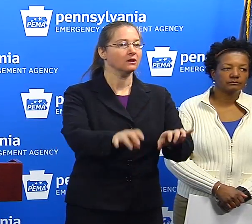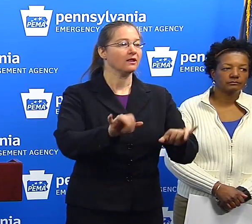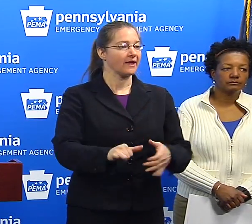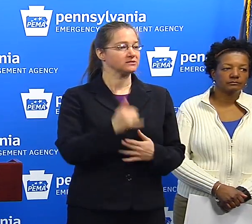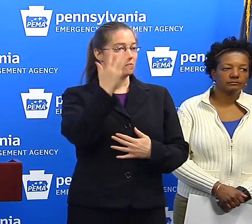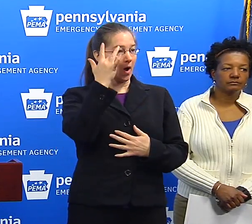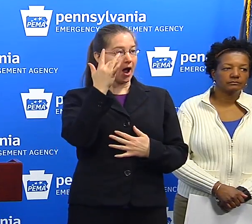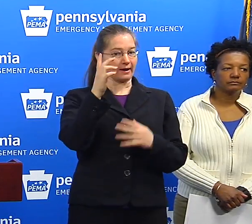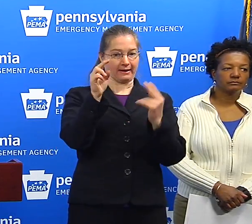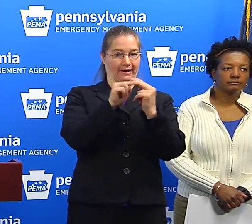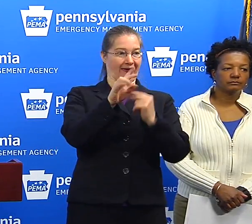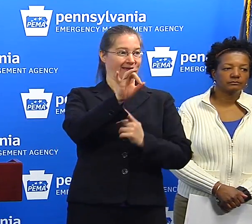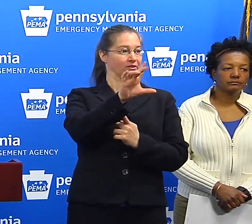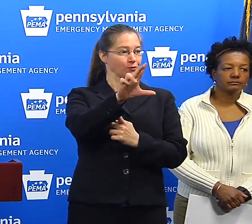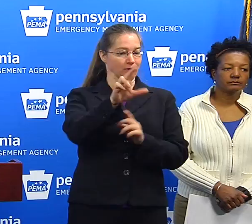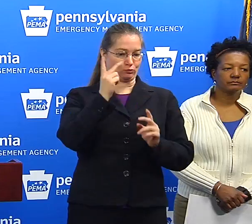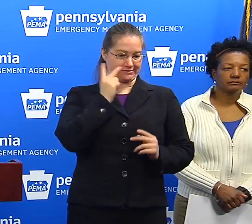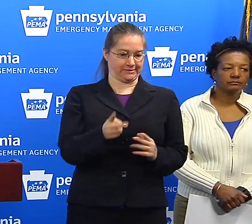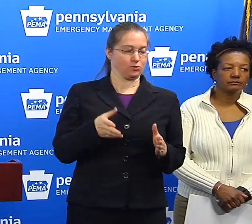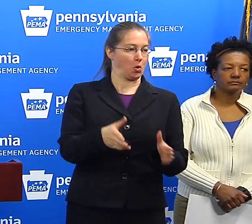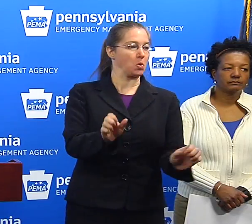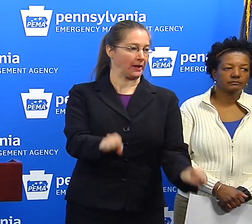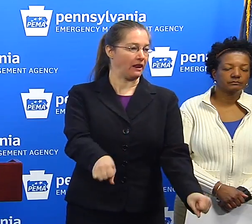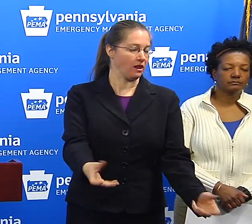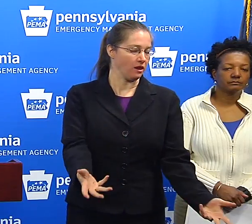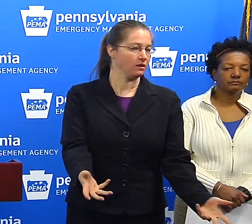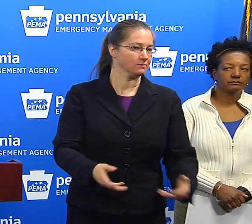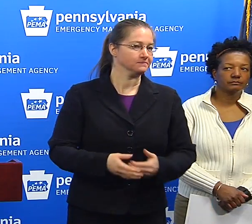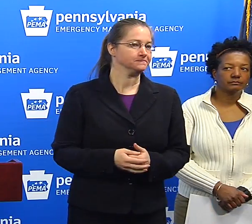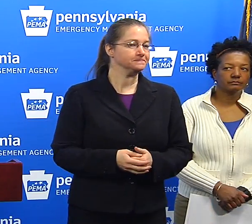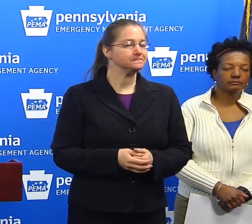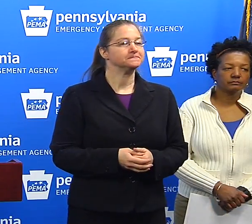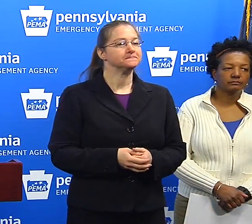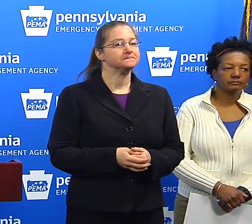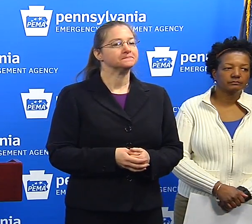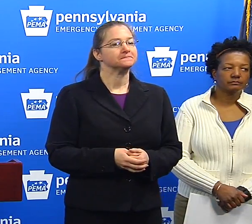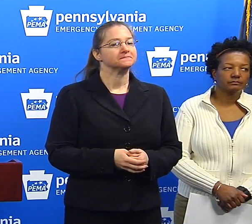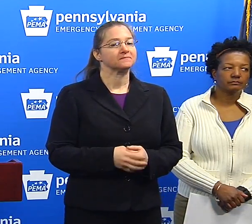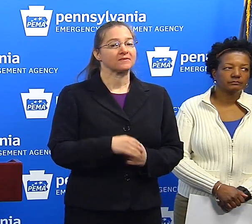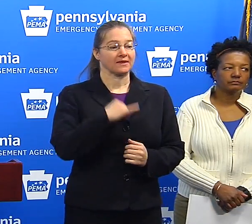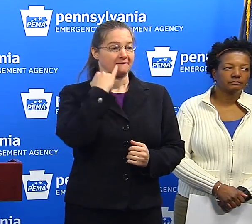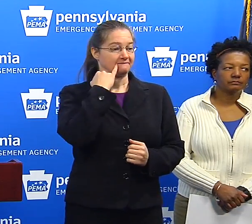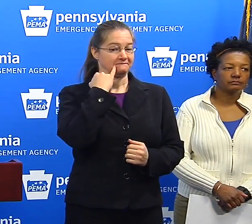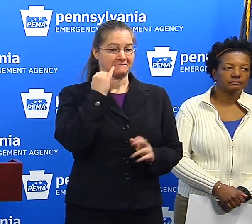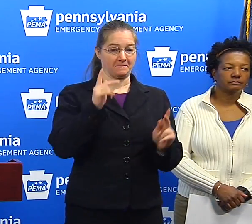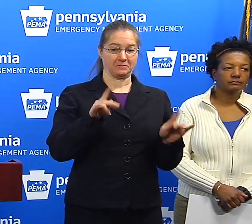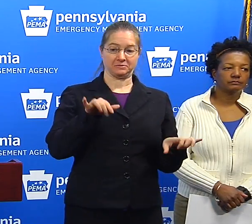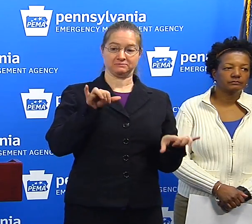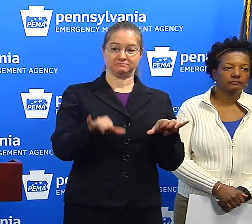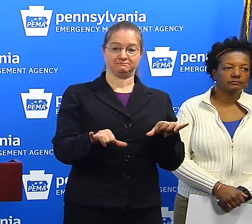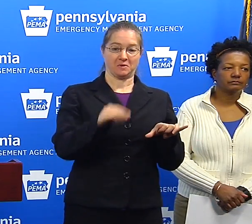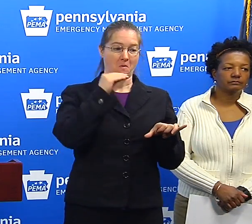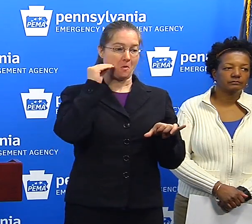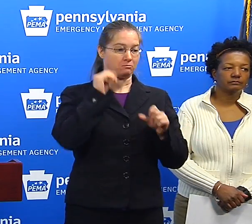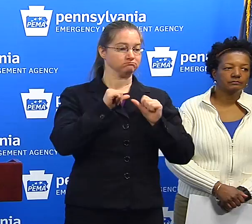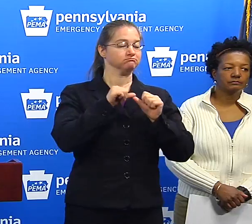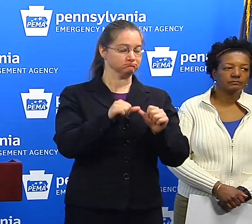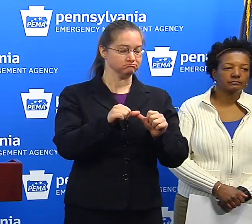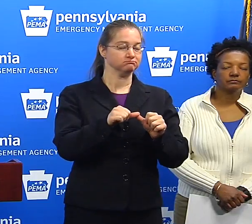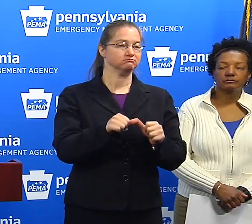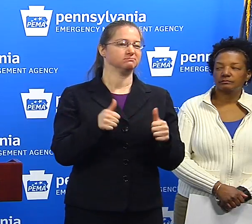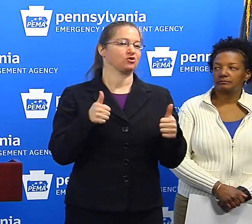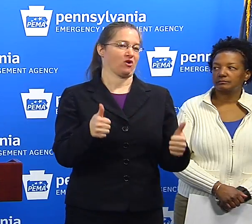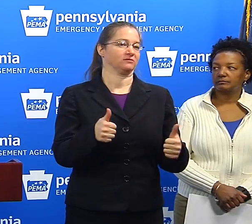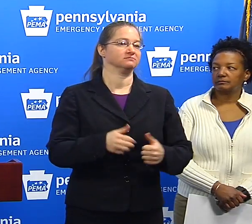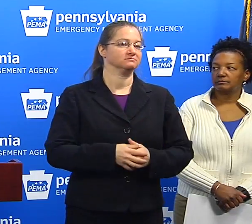like 83 are down to the pavement. So if Pennsylvanians can continue to do what they did, that would be great.